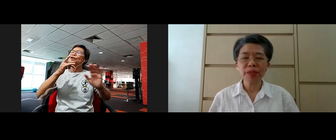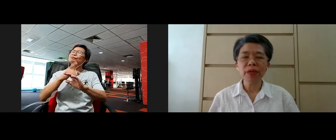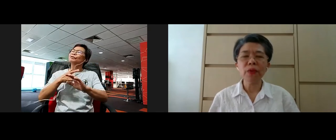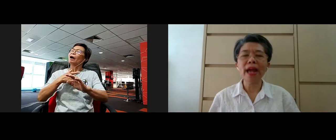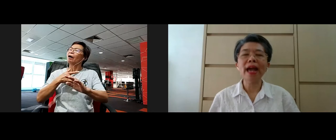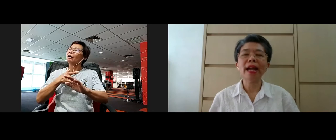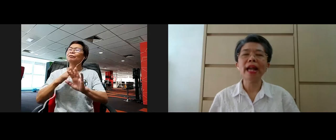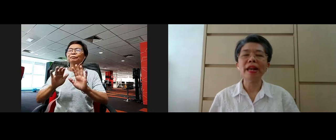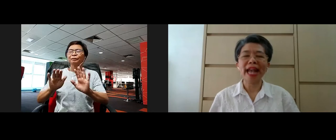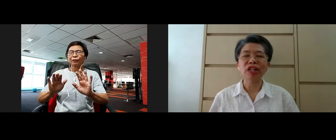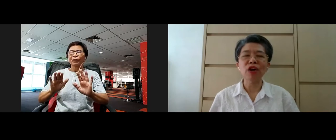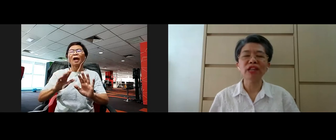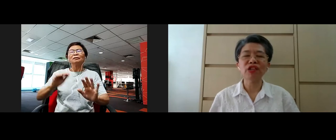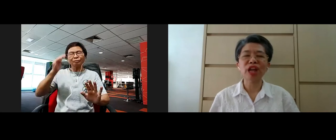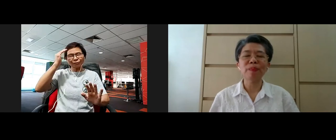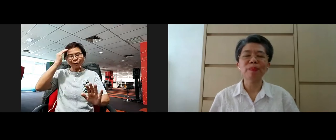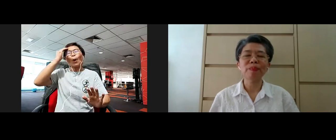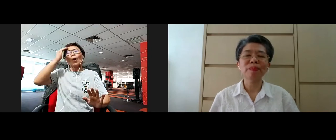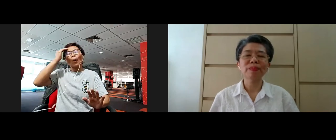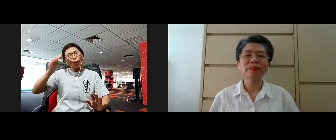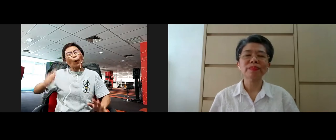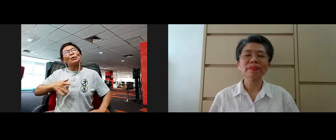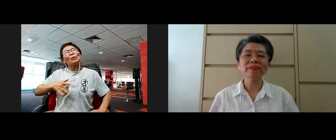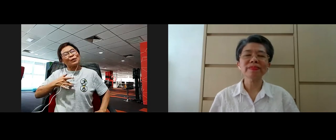just be aware and acknowledge them.